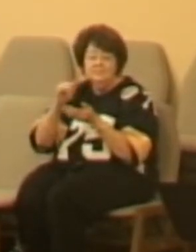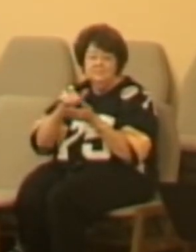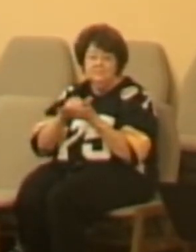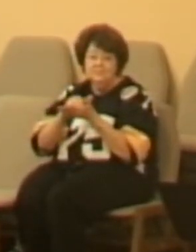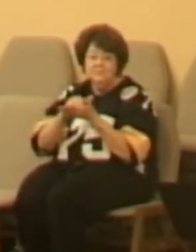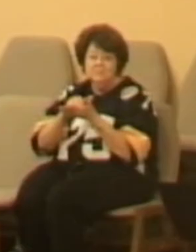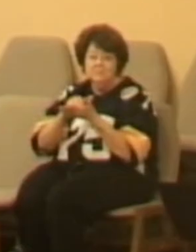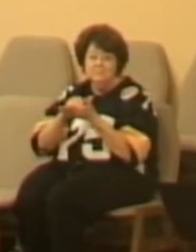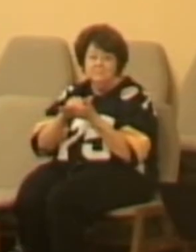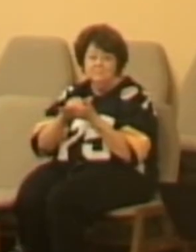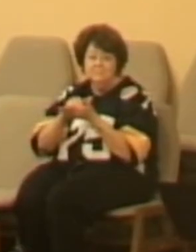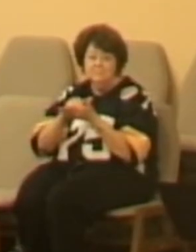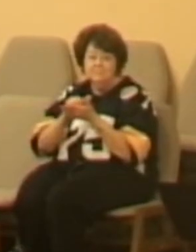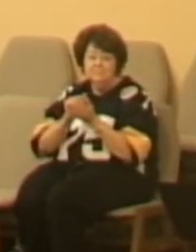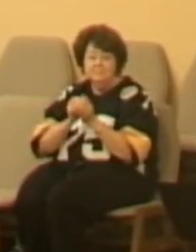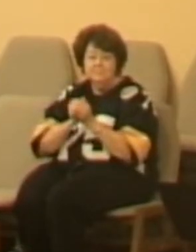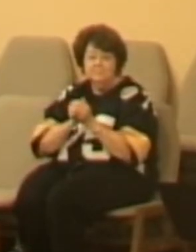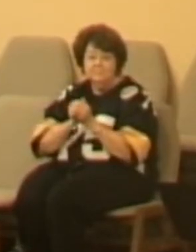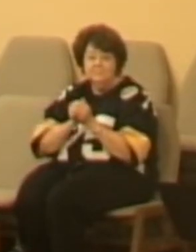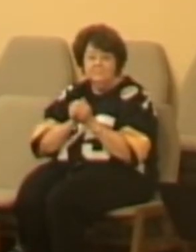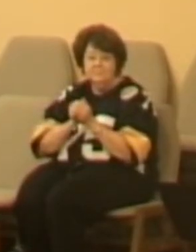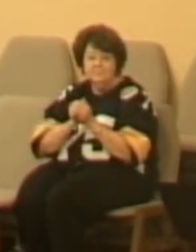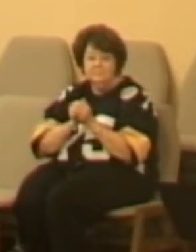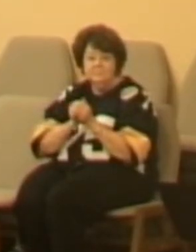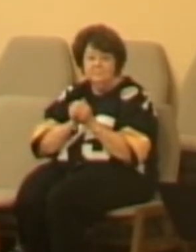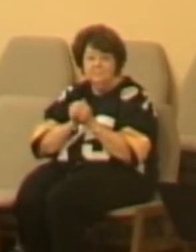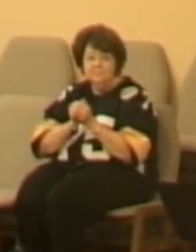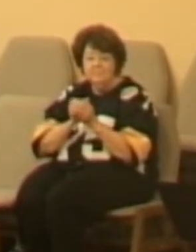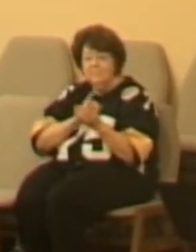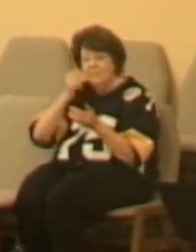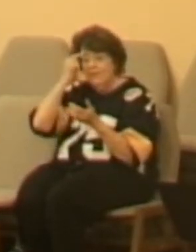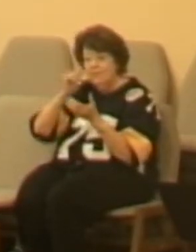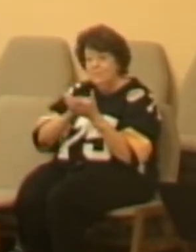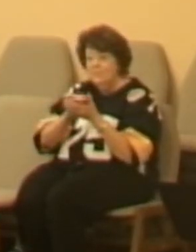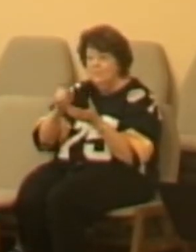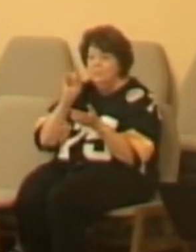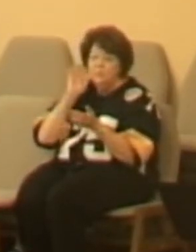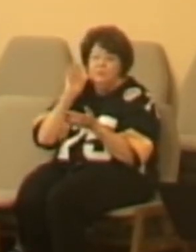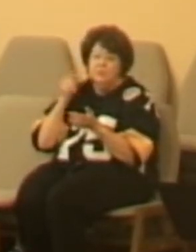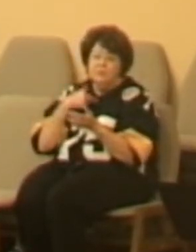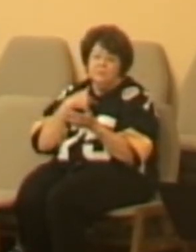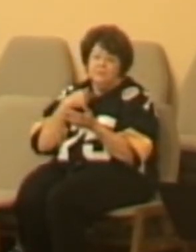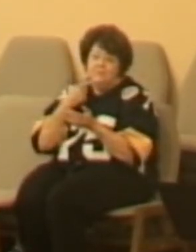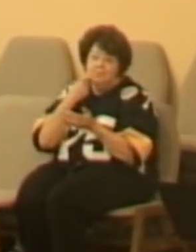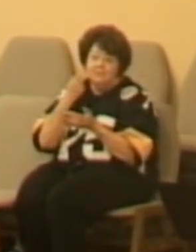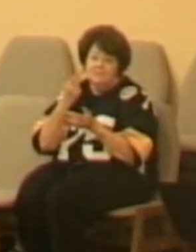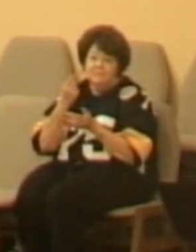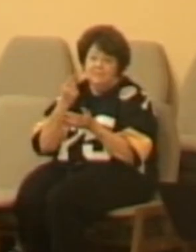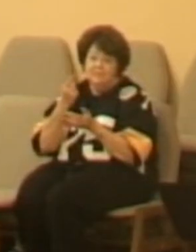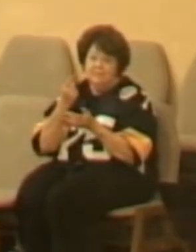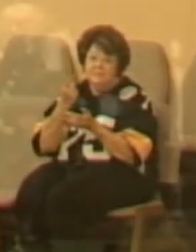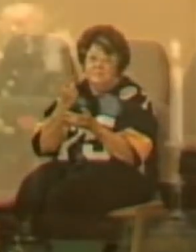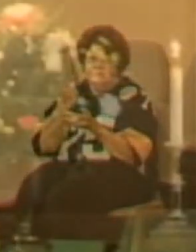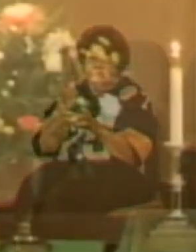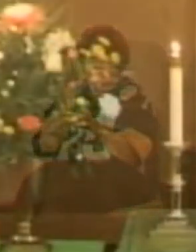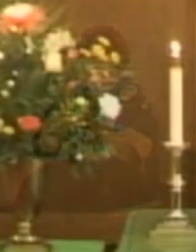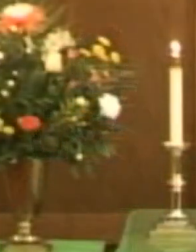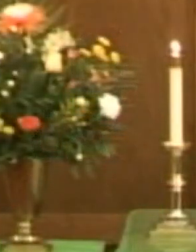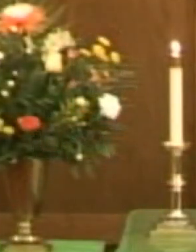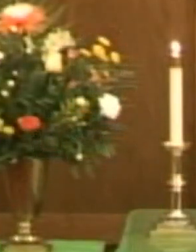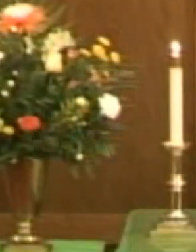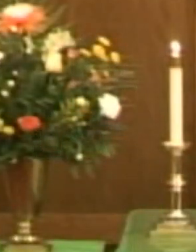And the reason I was thinking about that is because I'm convinced that you hear me say this in some form